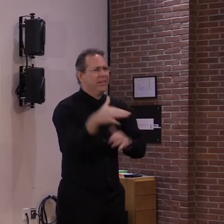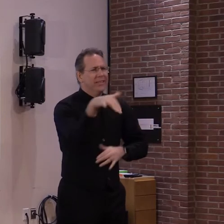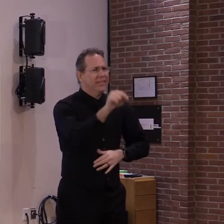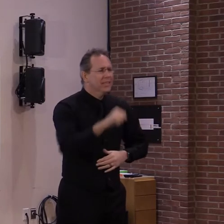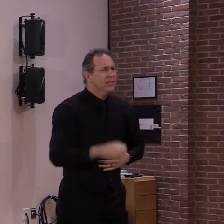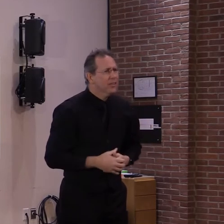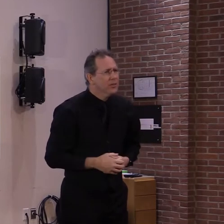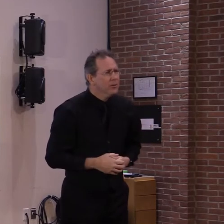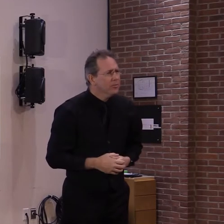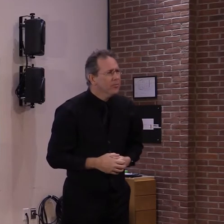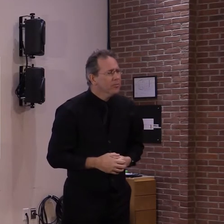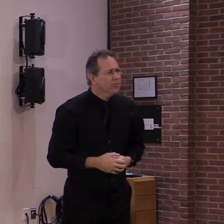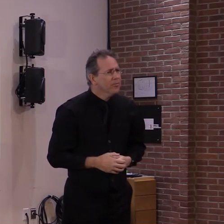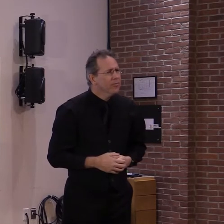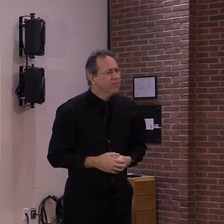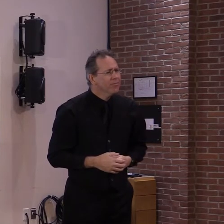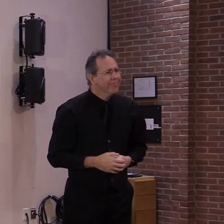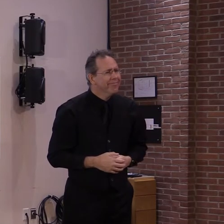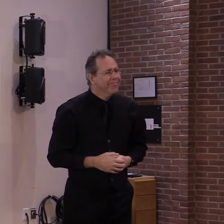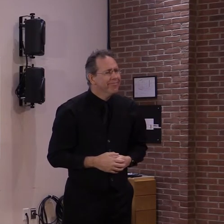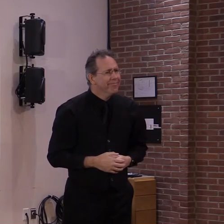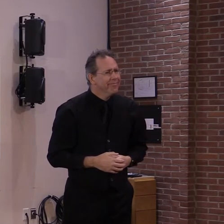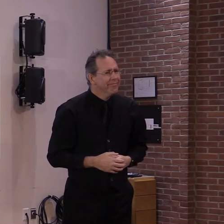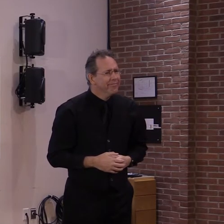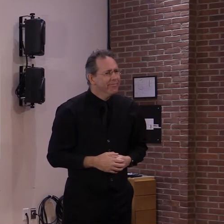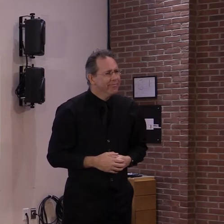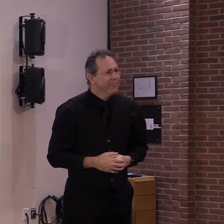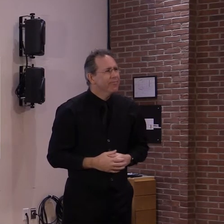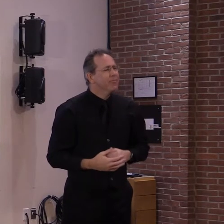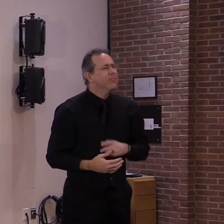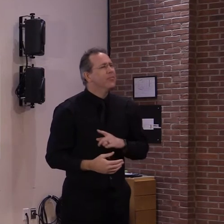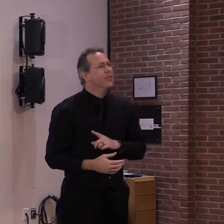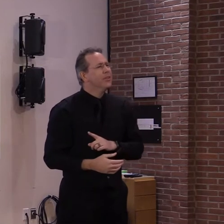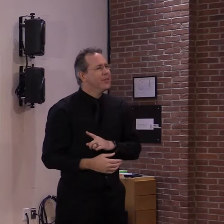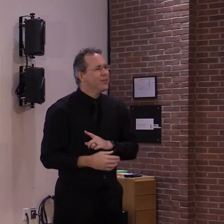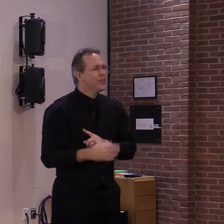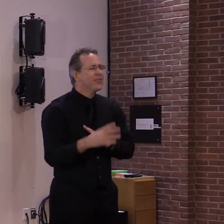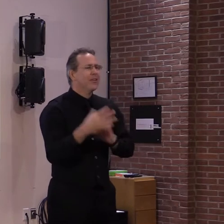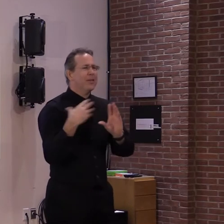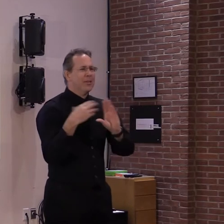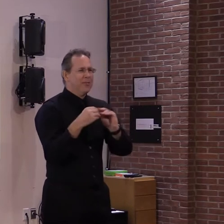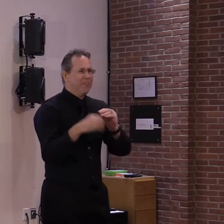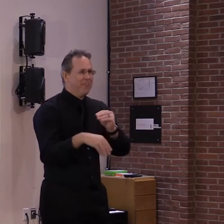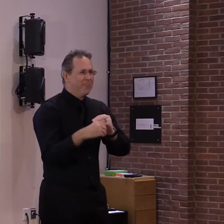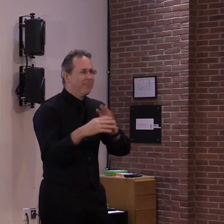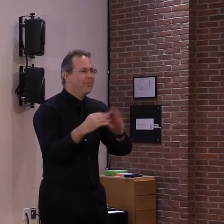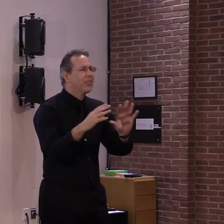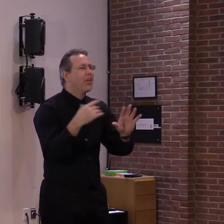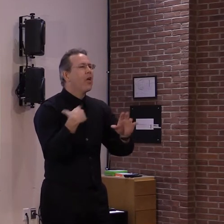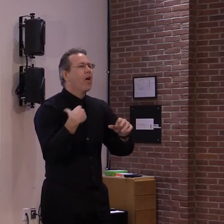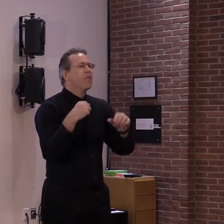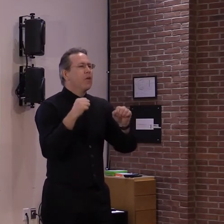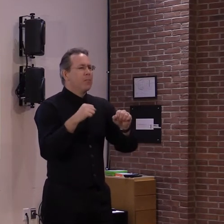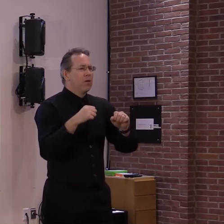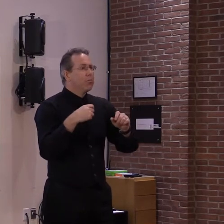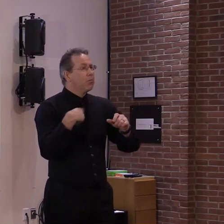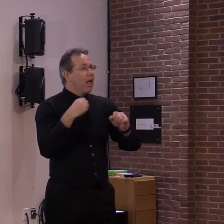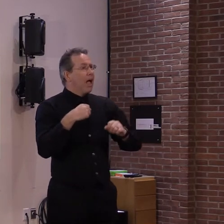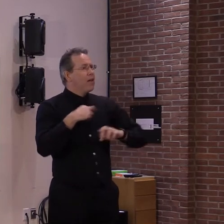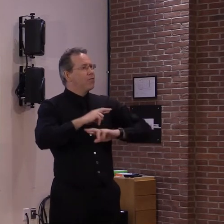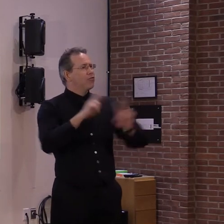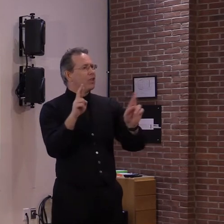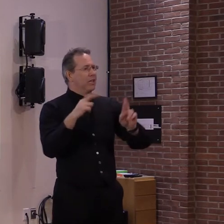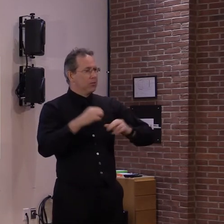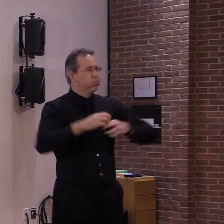pipeline. If we have, we have the ability to scale this significantly. This is all based upon available back